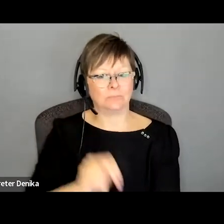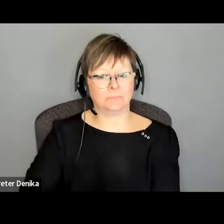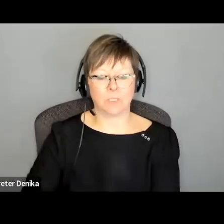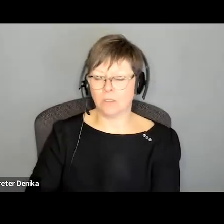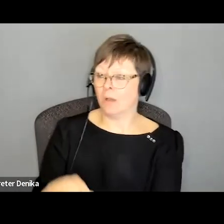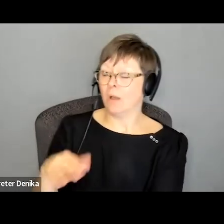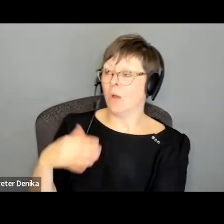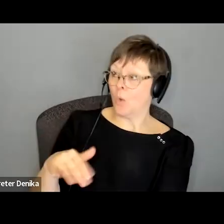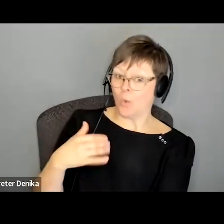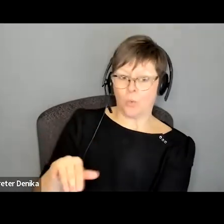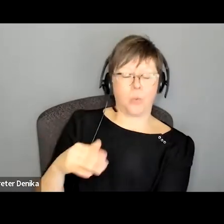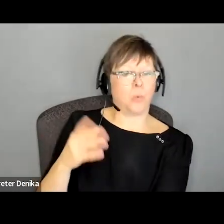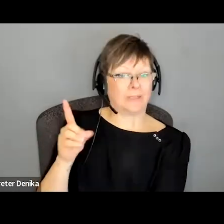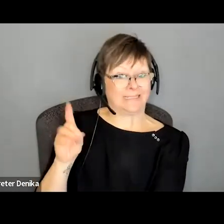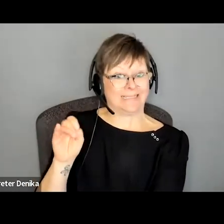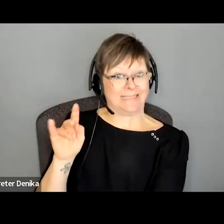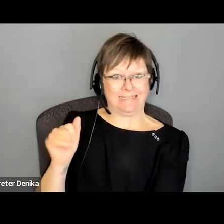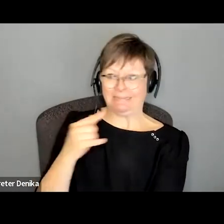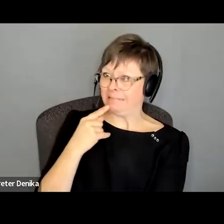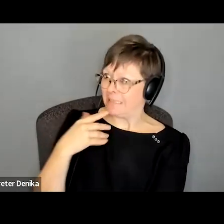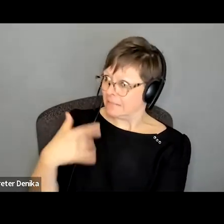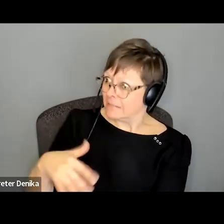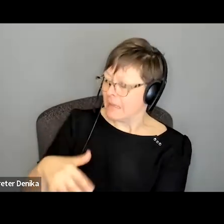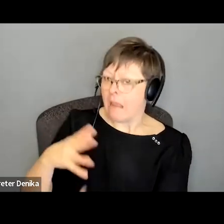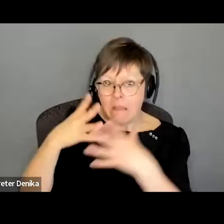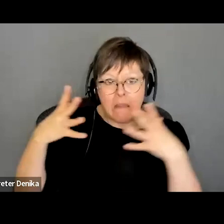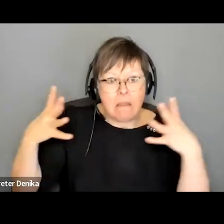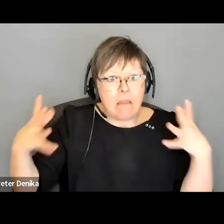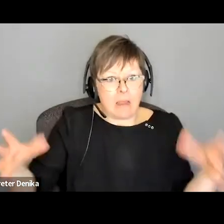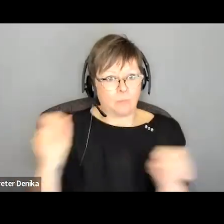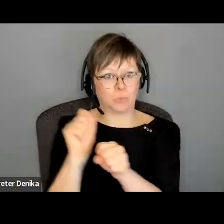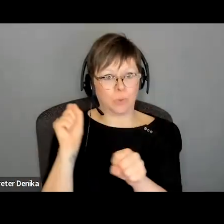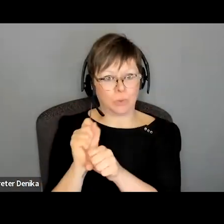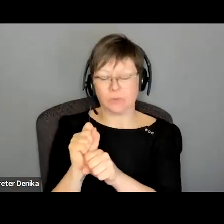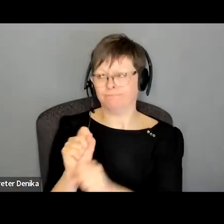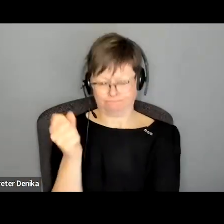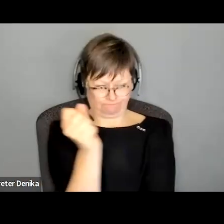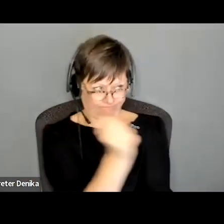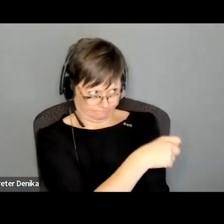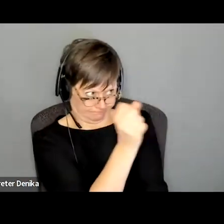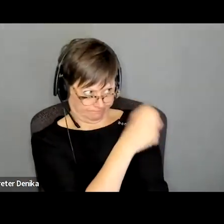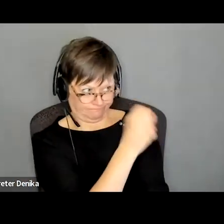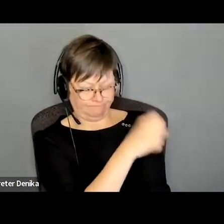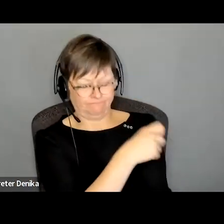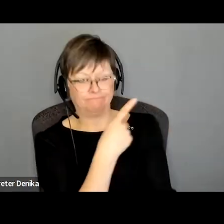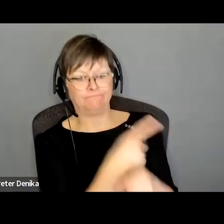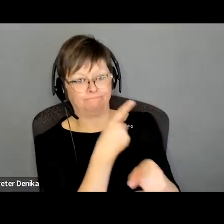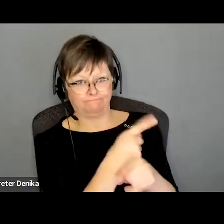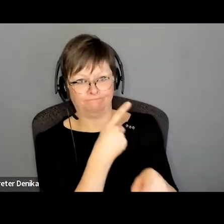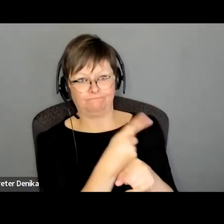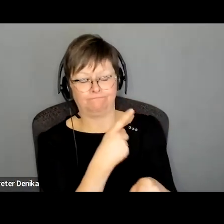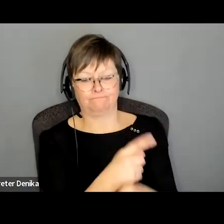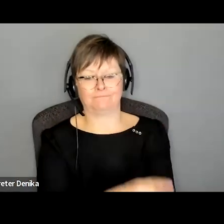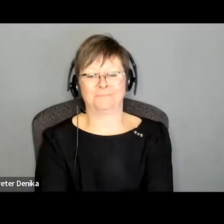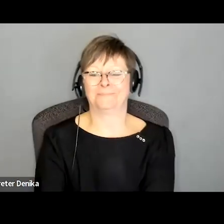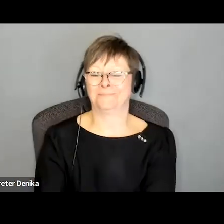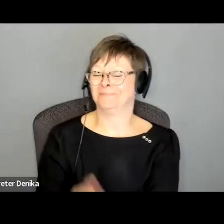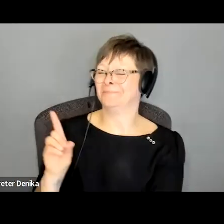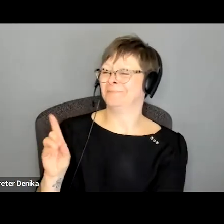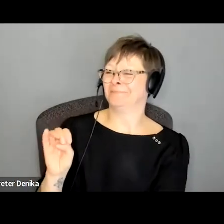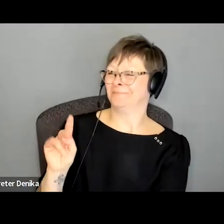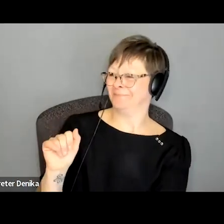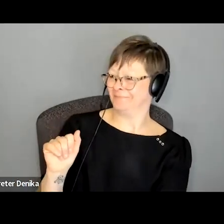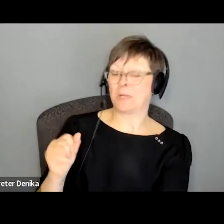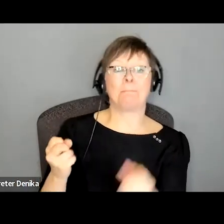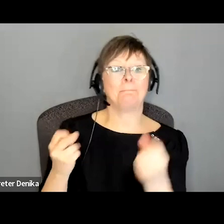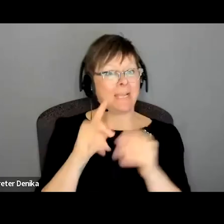of material that you're looking at for a given yes yes it is so we've had a lot of questions in